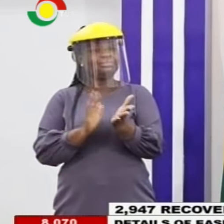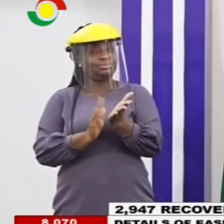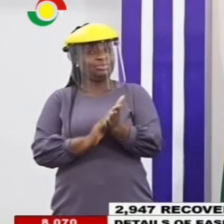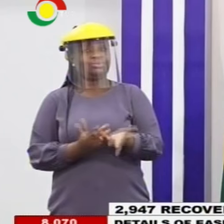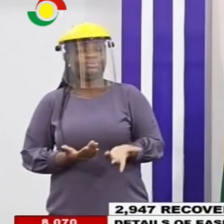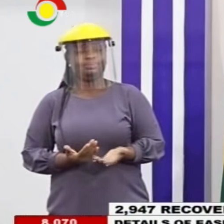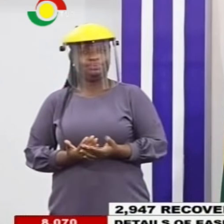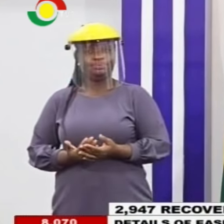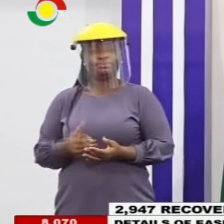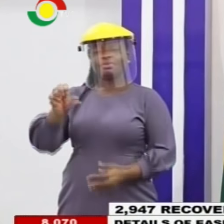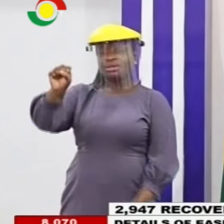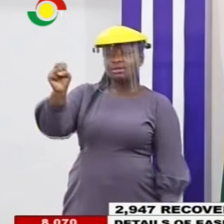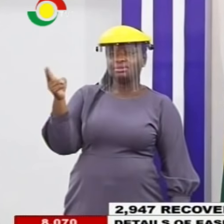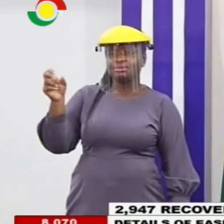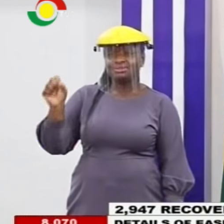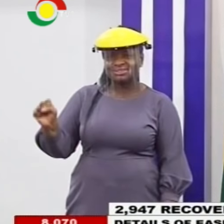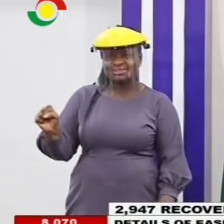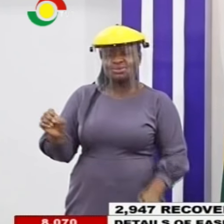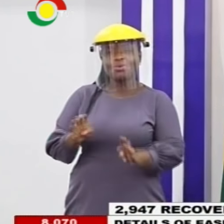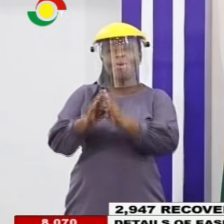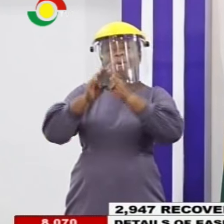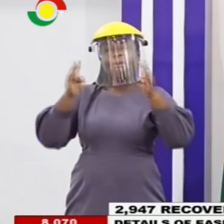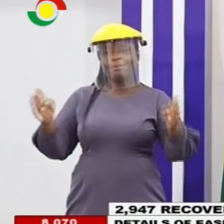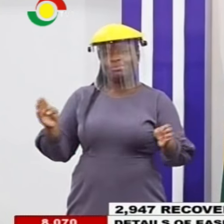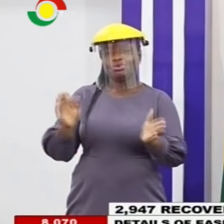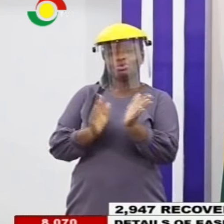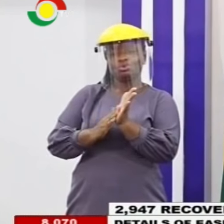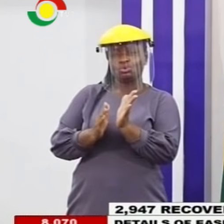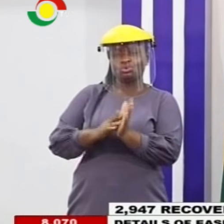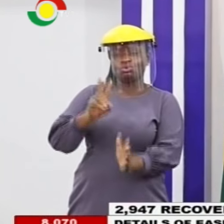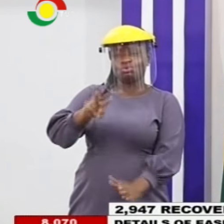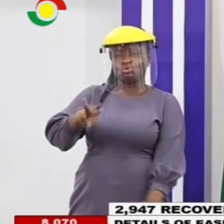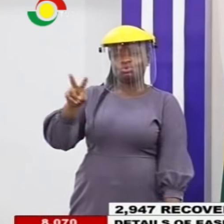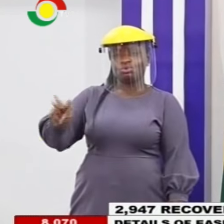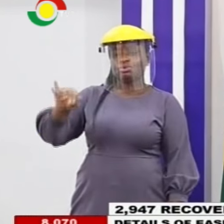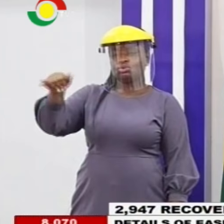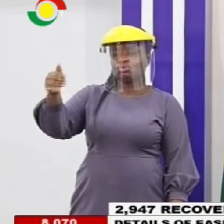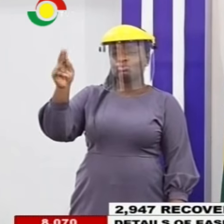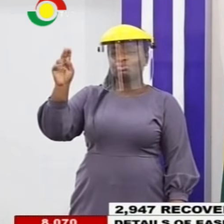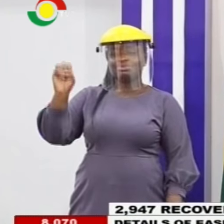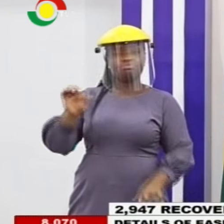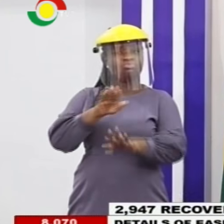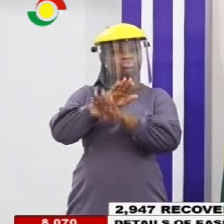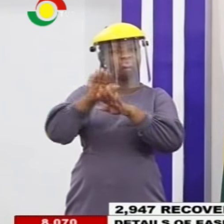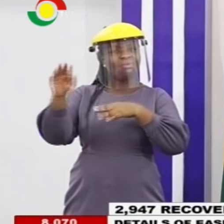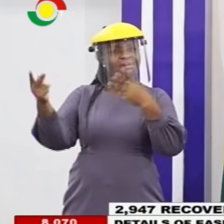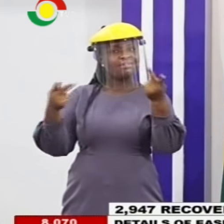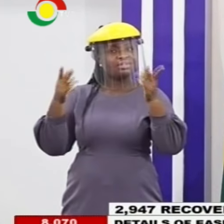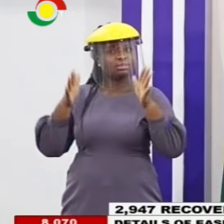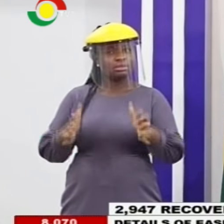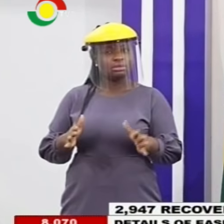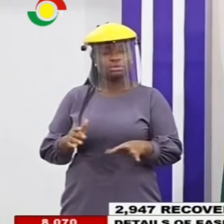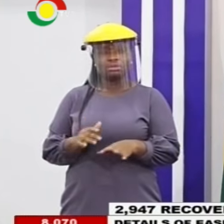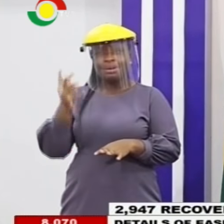Senior high schools would open on the 22nd. There will be no visitors allowed. They will be there for